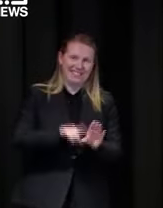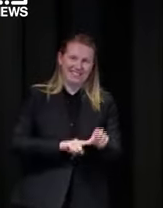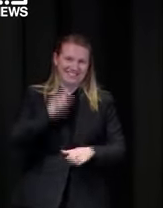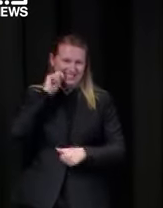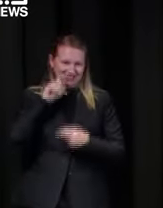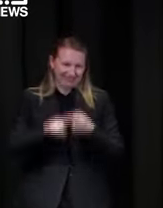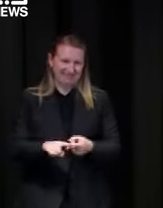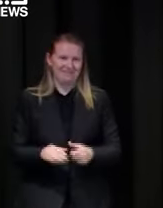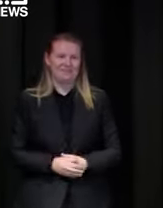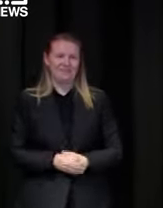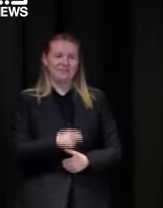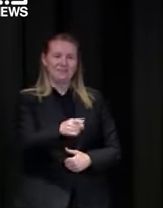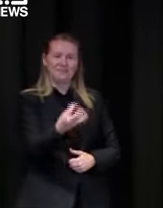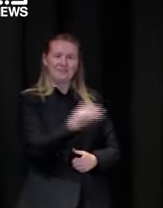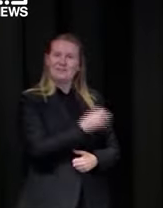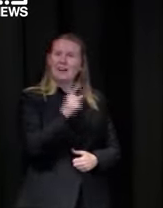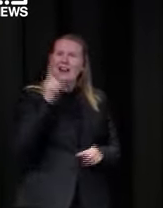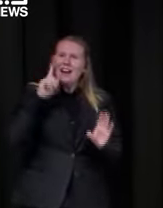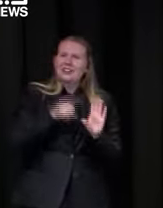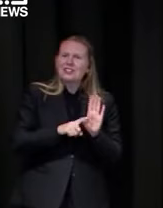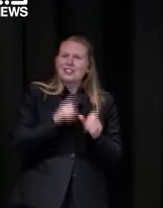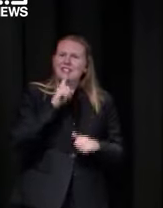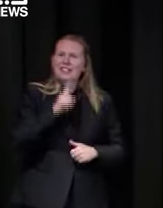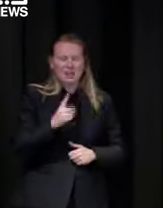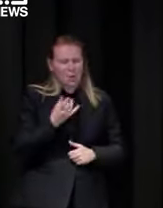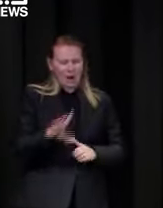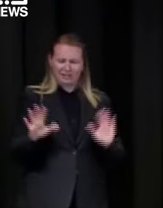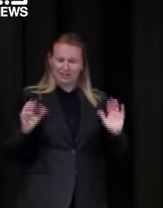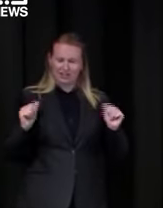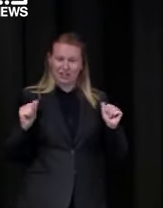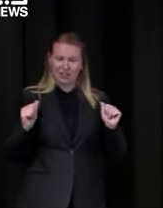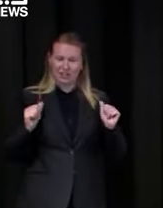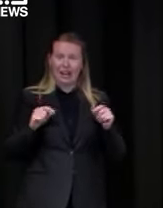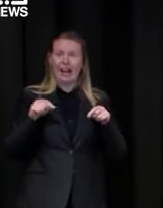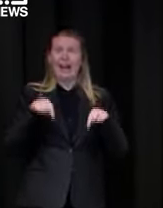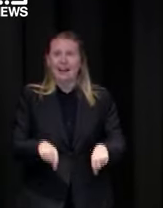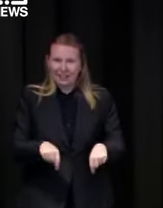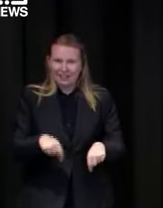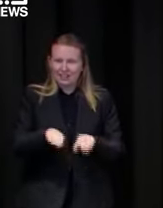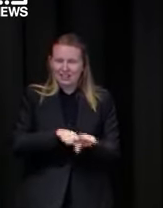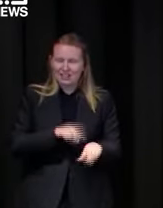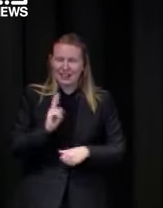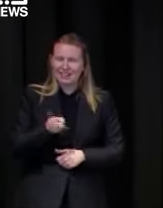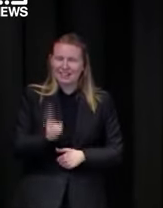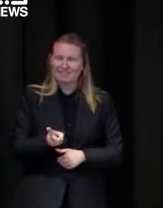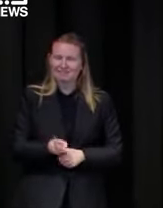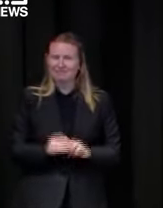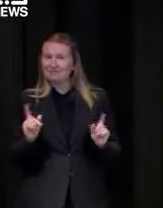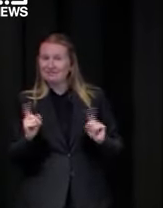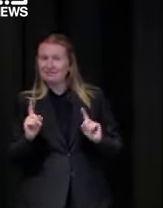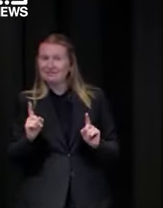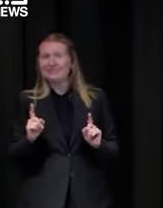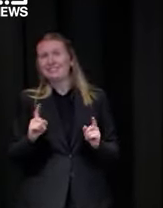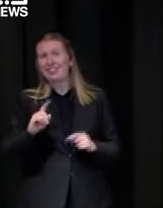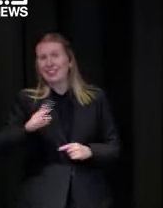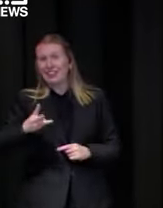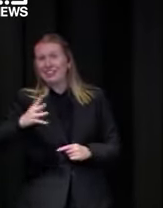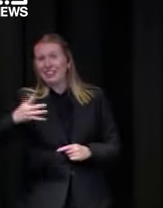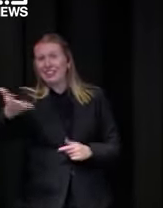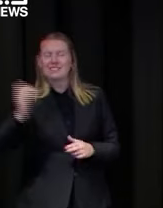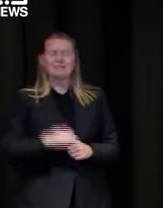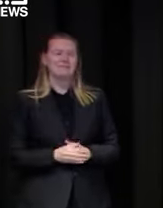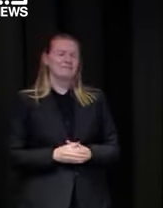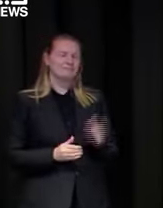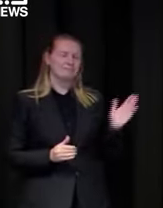again last year are you confident that it's absolutely never again this time around well last year rachel um no one was vaccinated